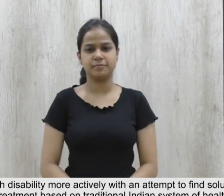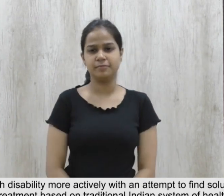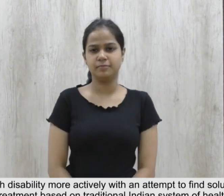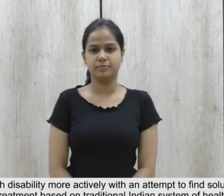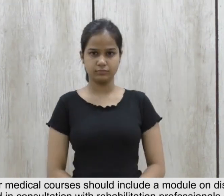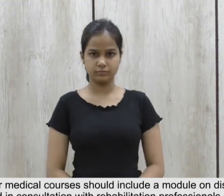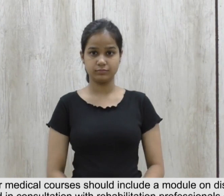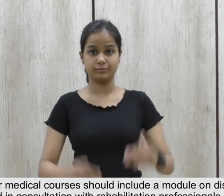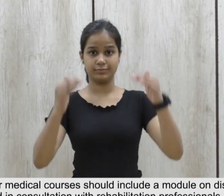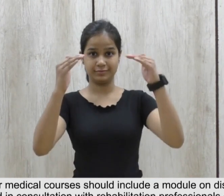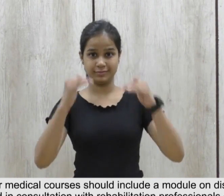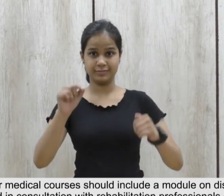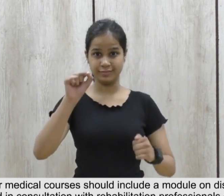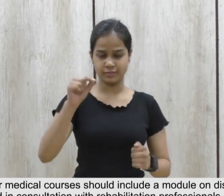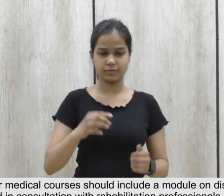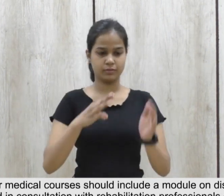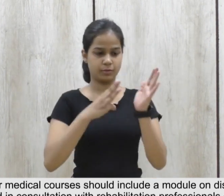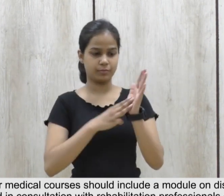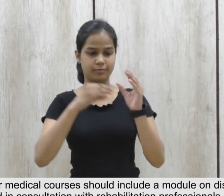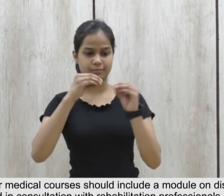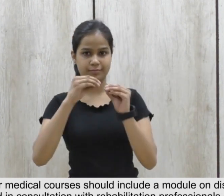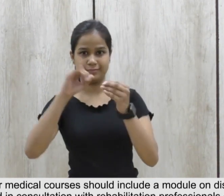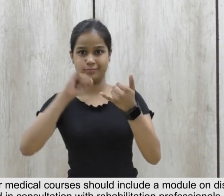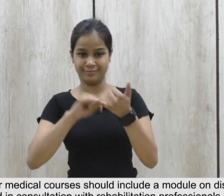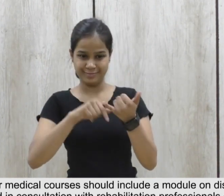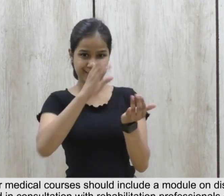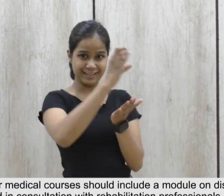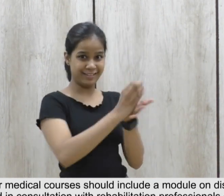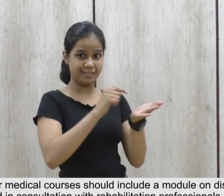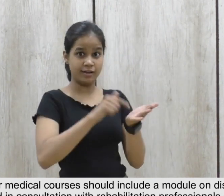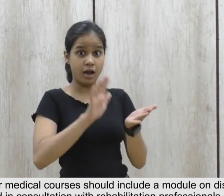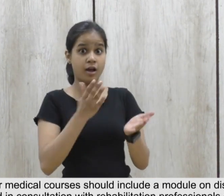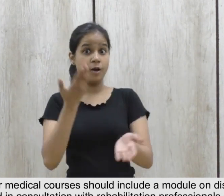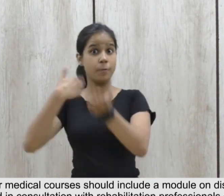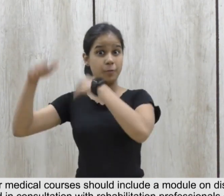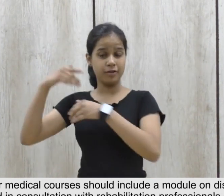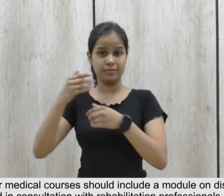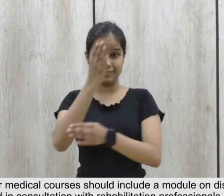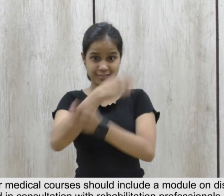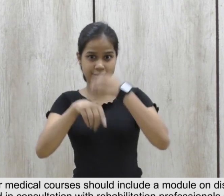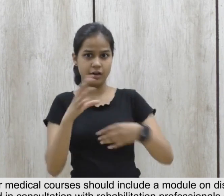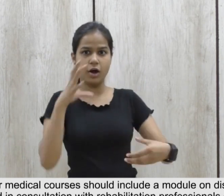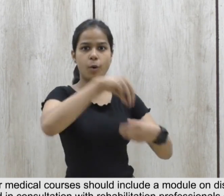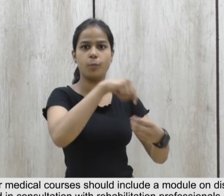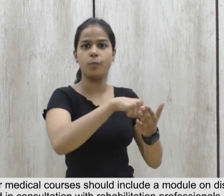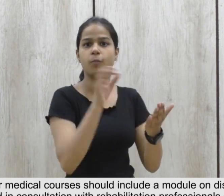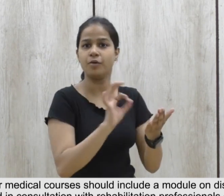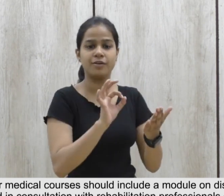MBBS and other medical courses should include a module on disability that can be developed in consultation